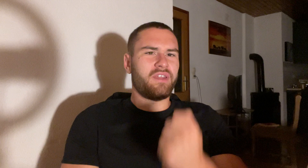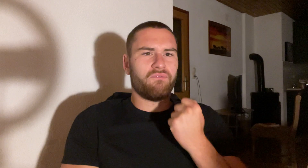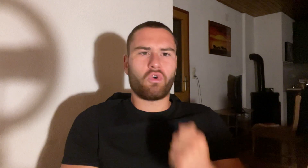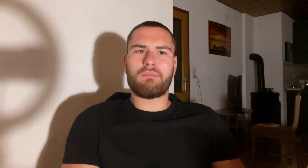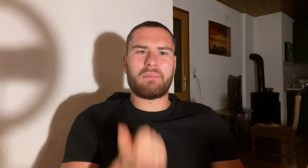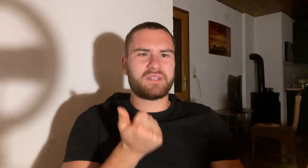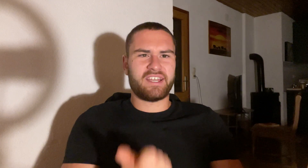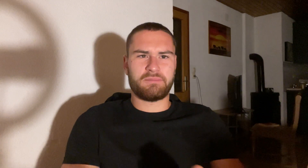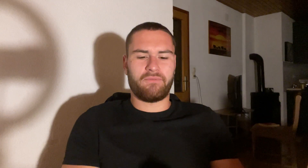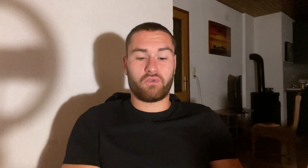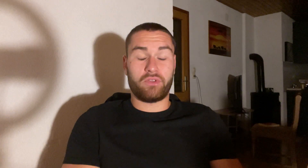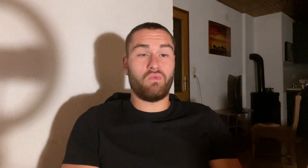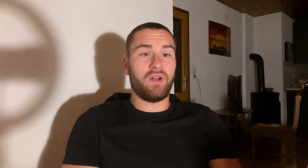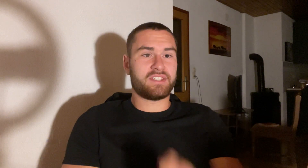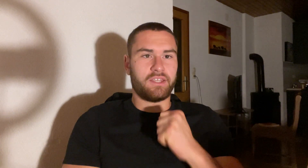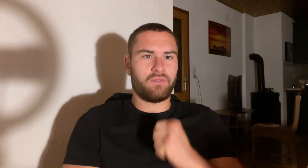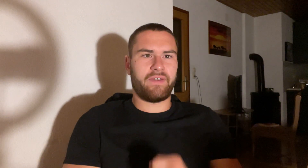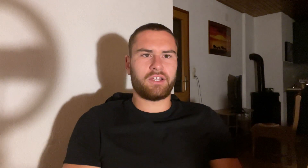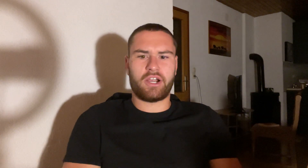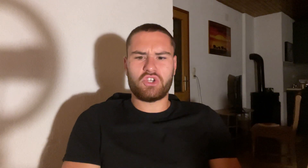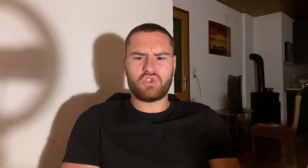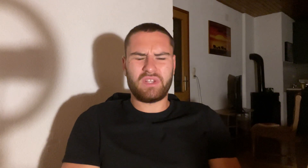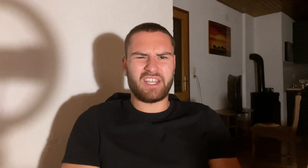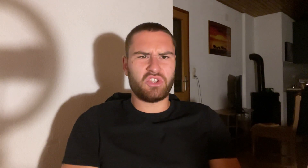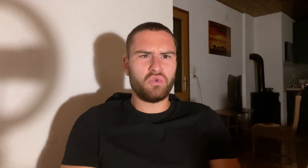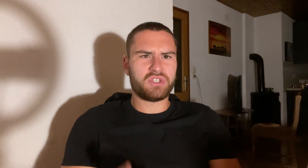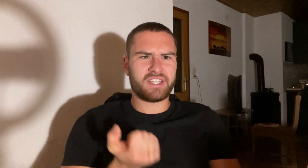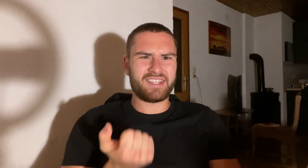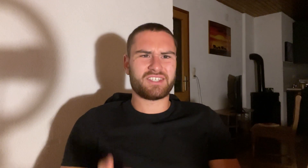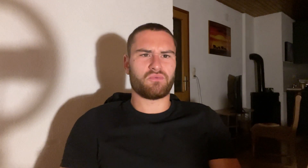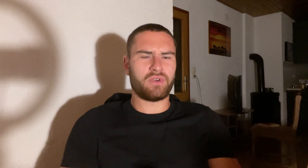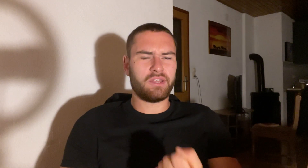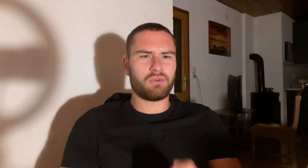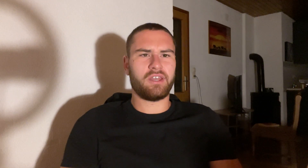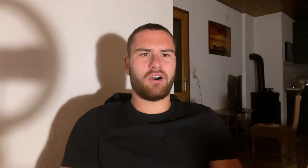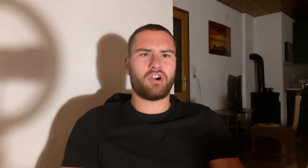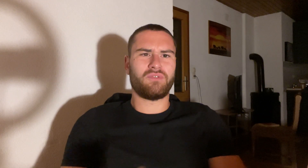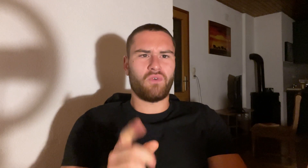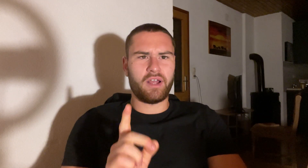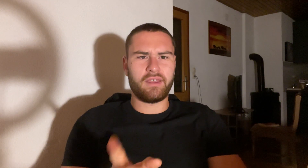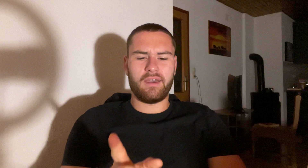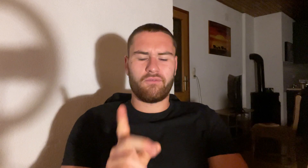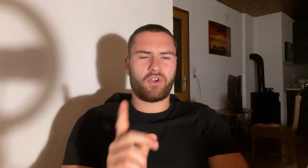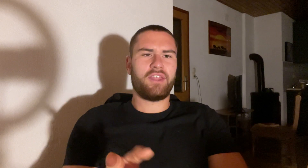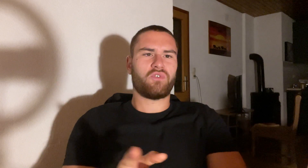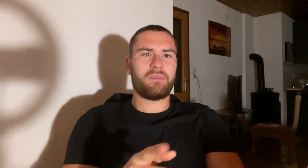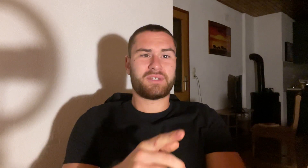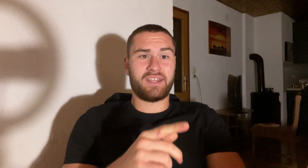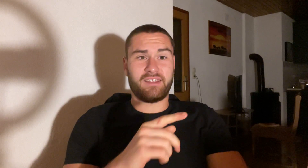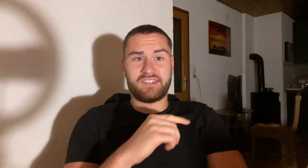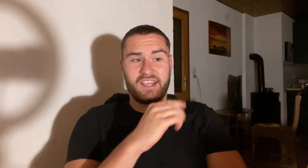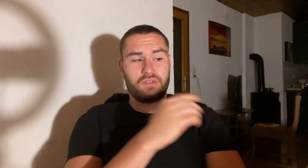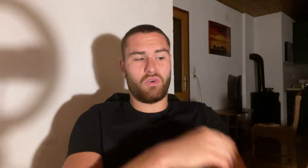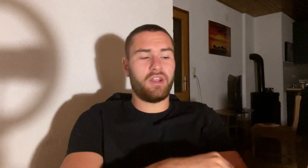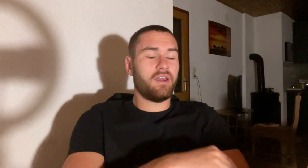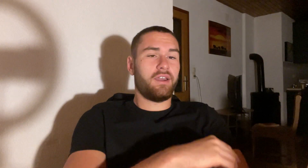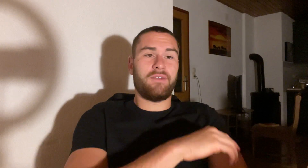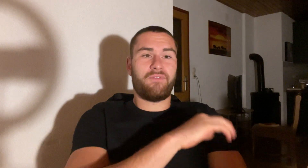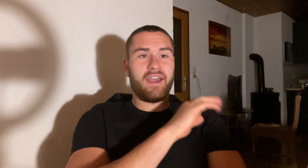warm-up sets before I do one set to failure. I just do, like, two sets really, really hard. One for eight reps and the second one, if I